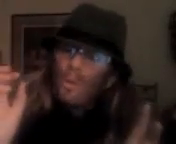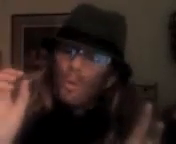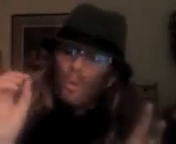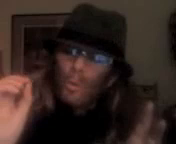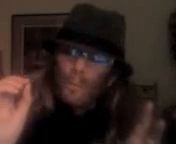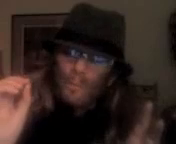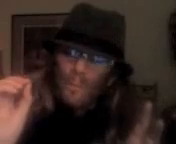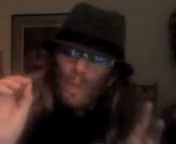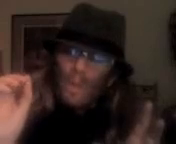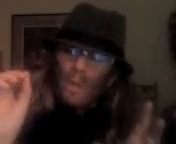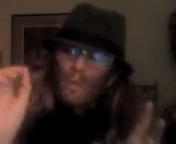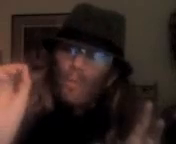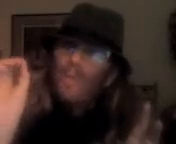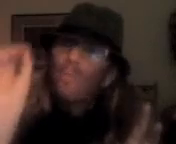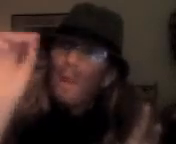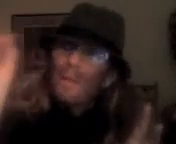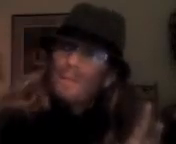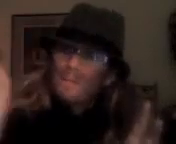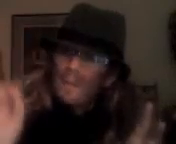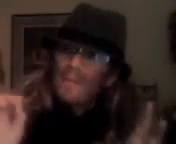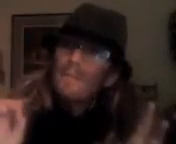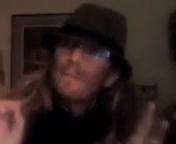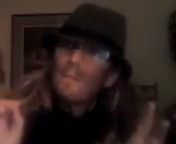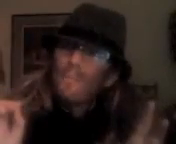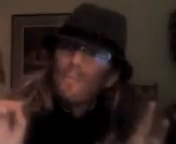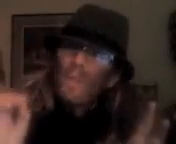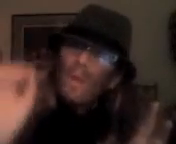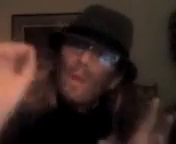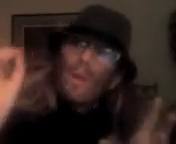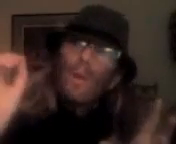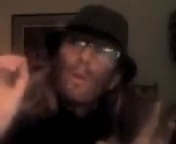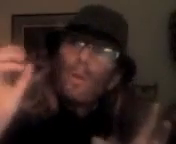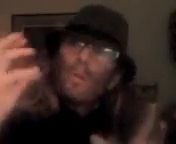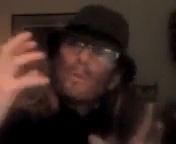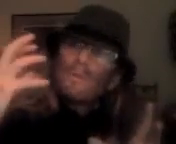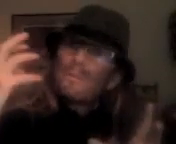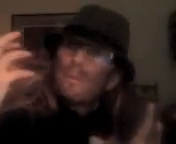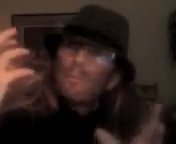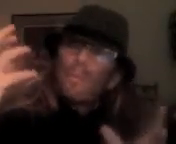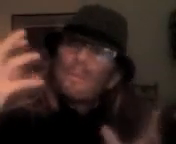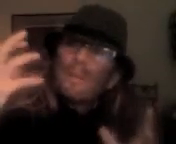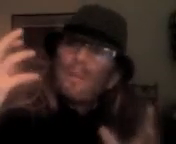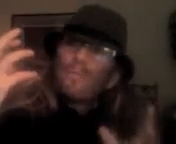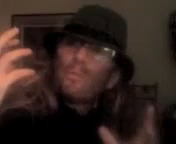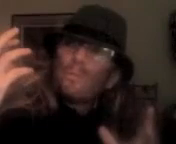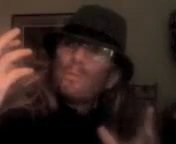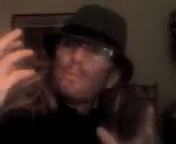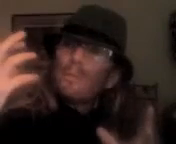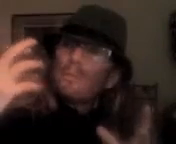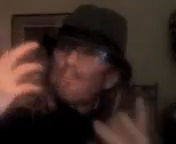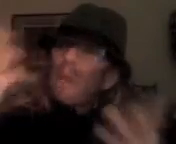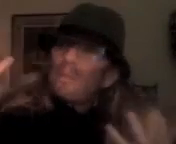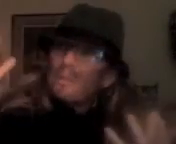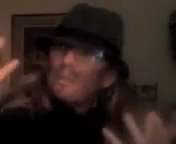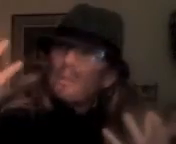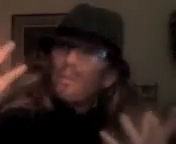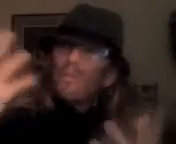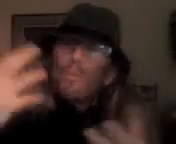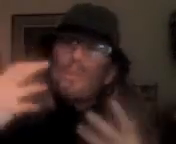red wine stains. It brings out partying, of course,